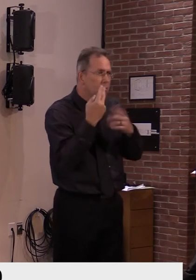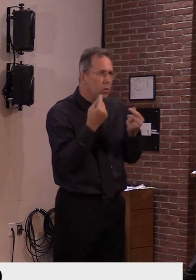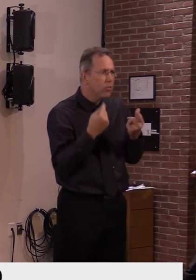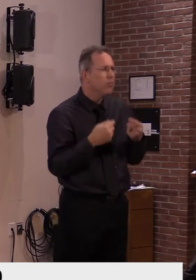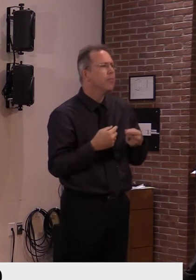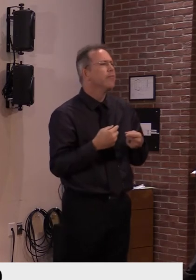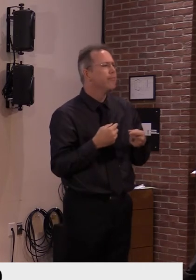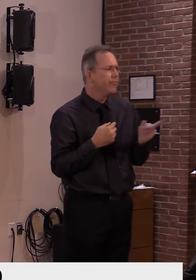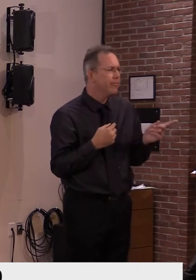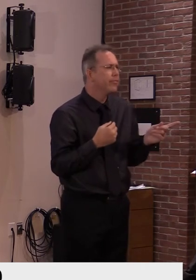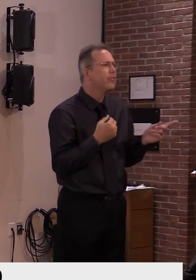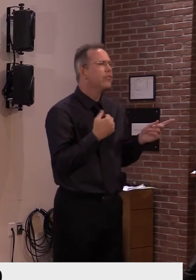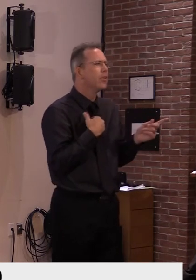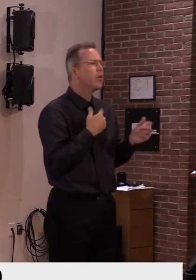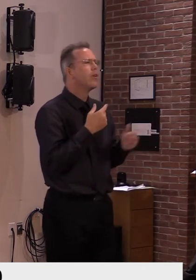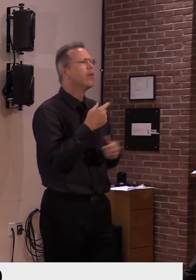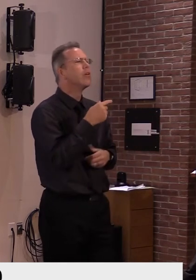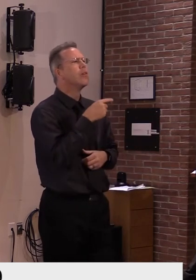uh, ask him that question tomorrow.